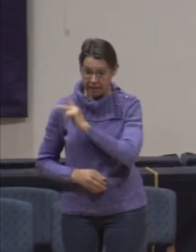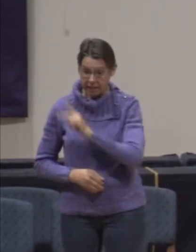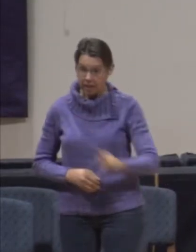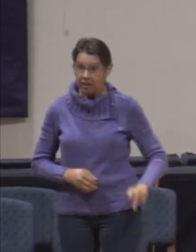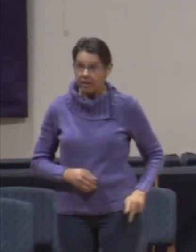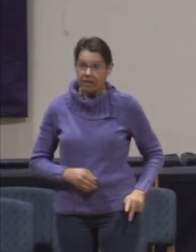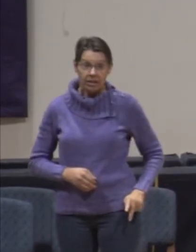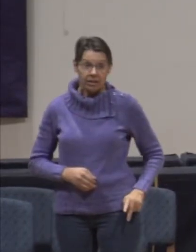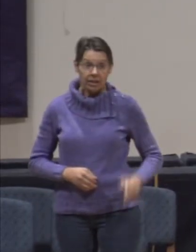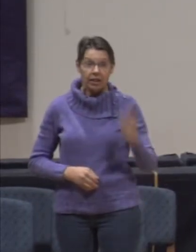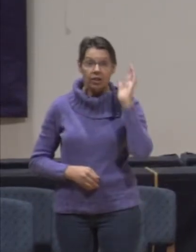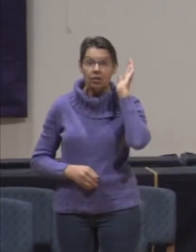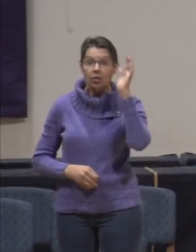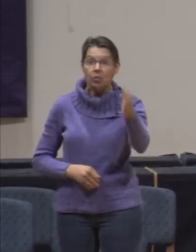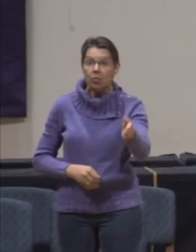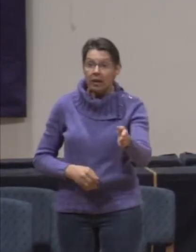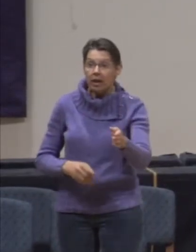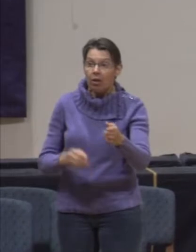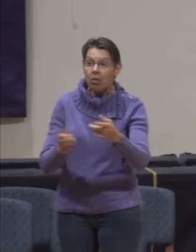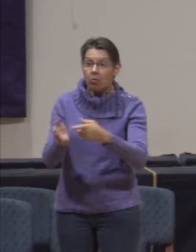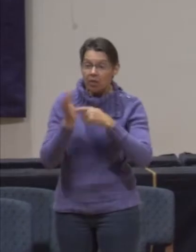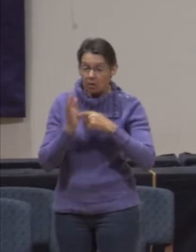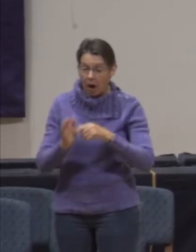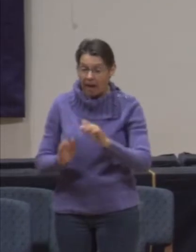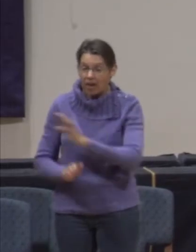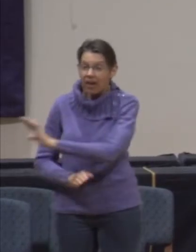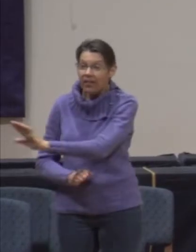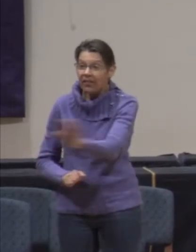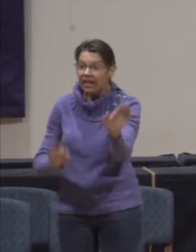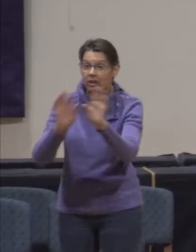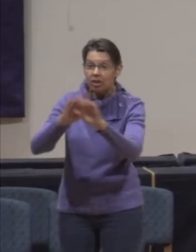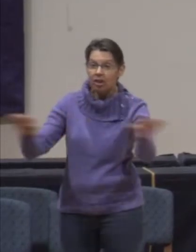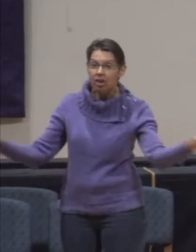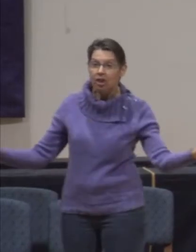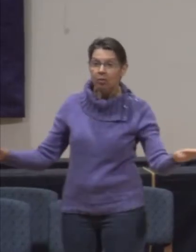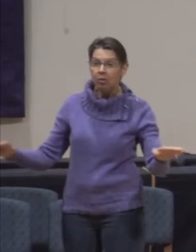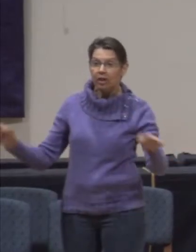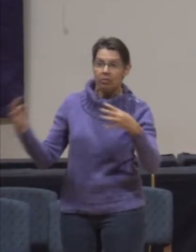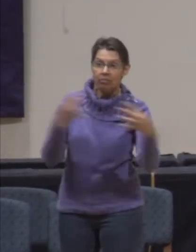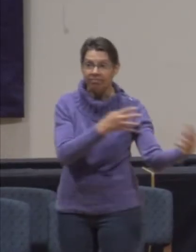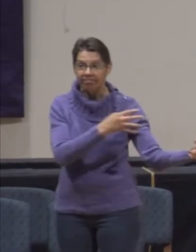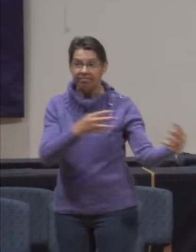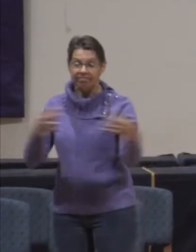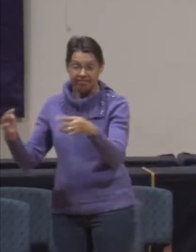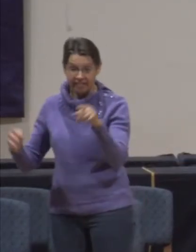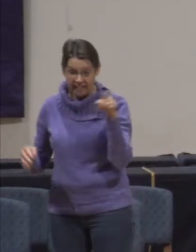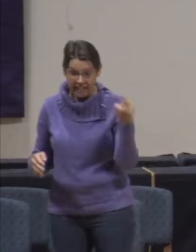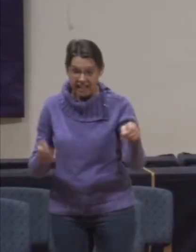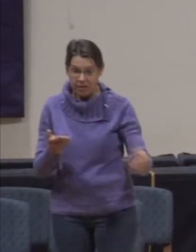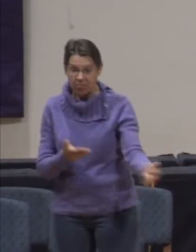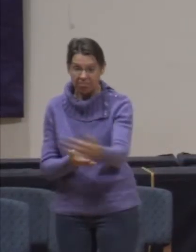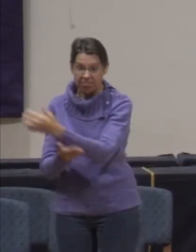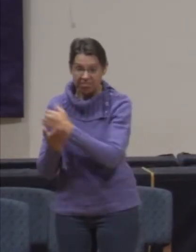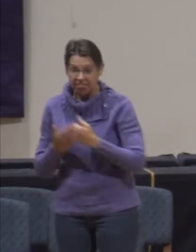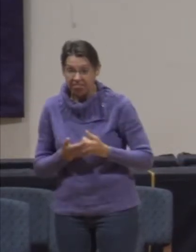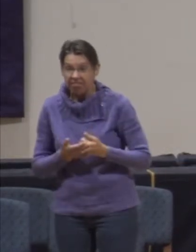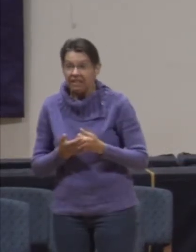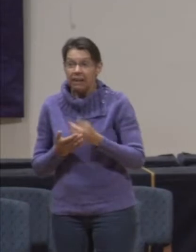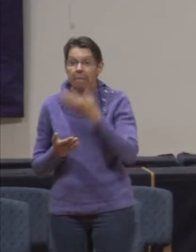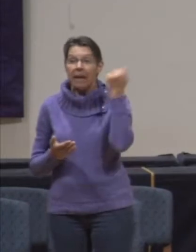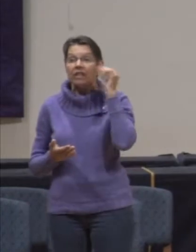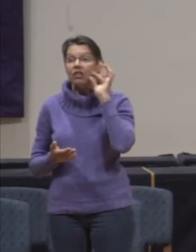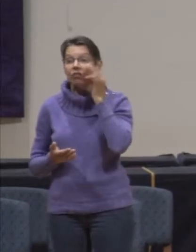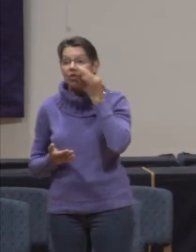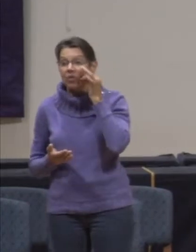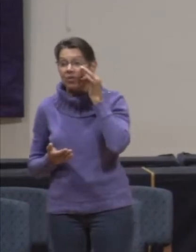make them run ahead of him into battle. He will take your best fruits of your labors and use them for himself. But